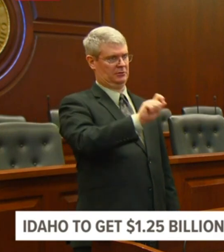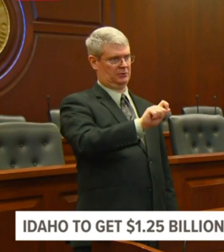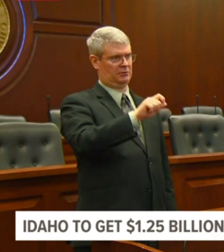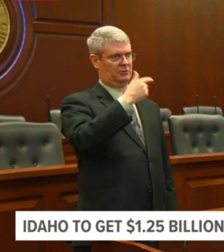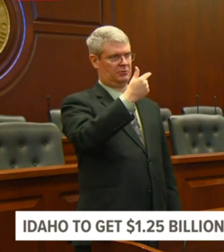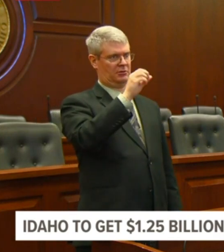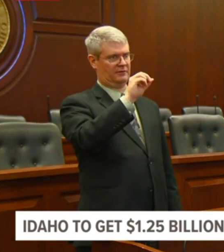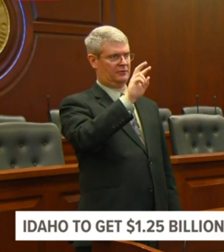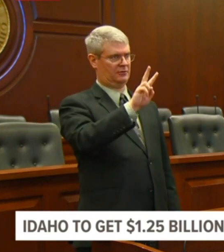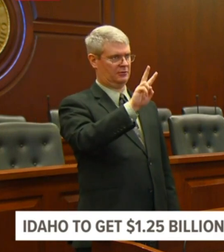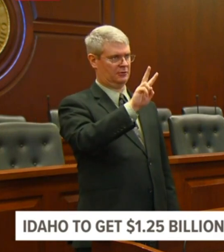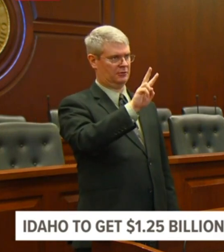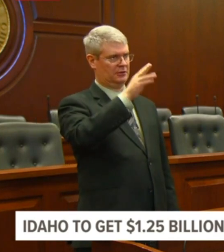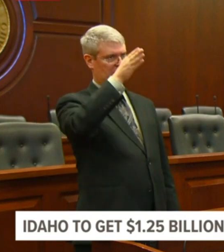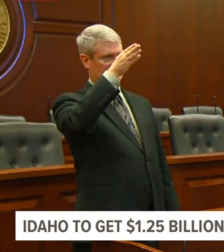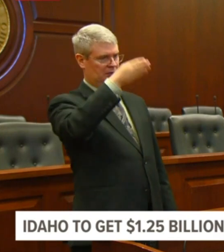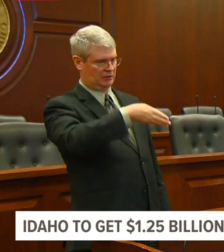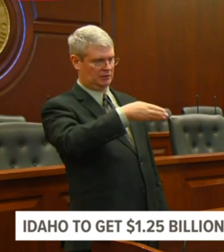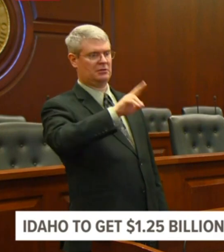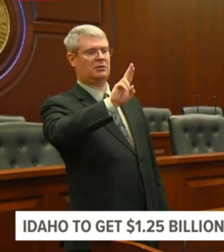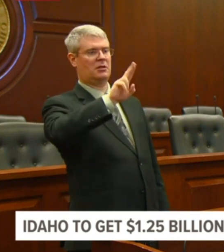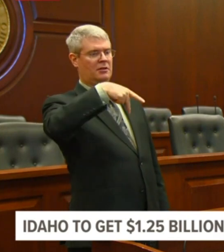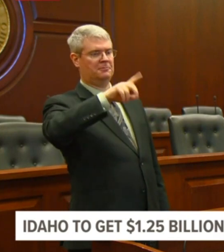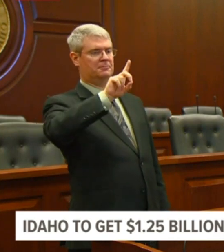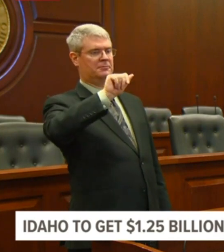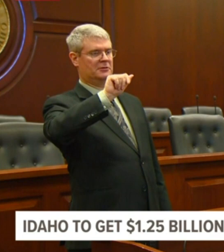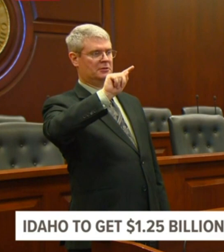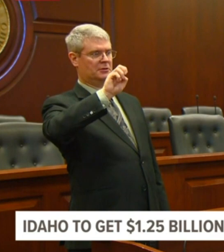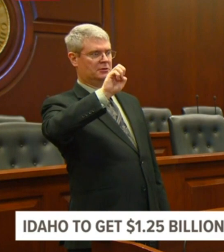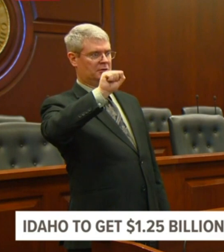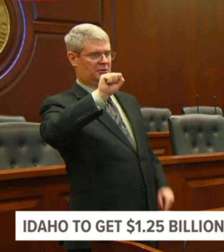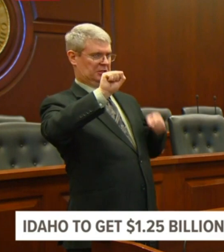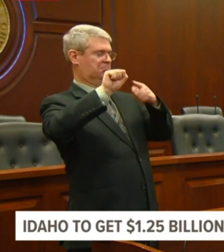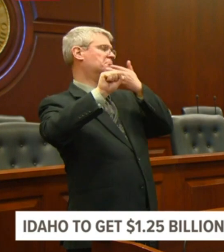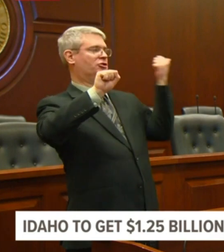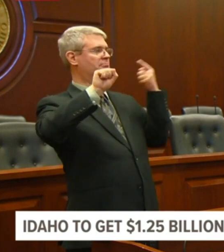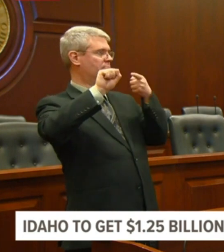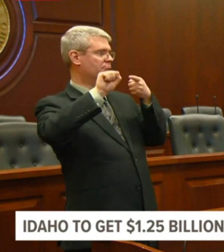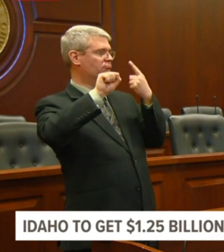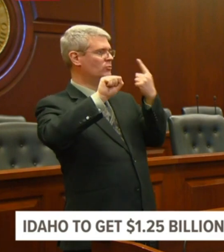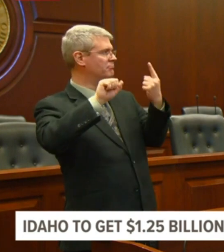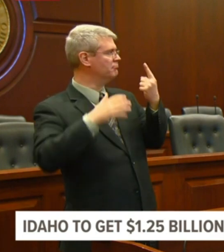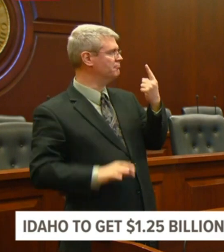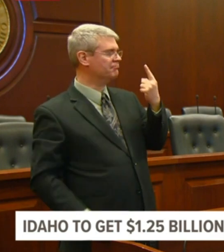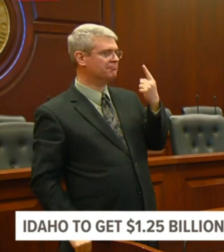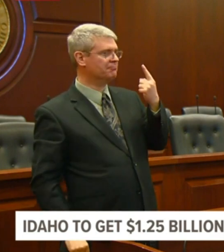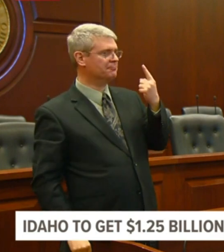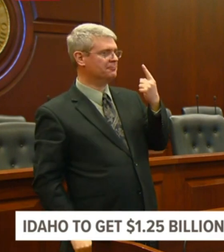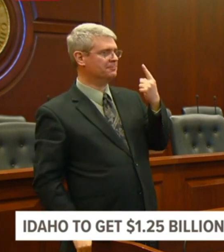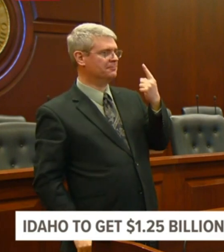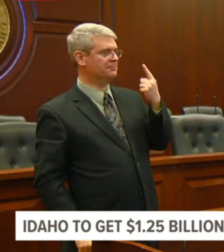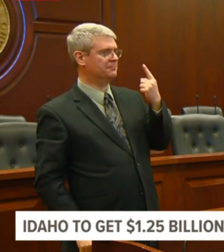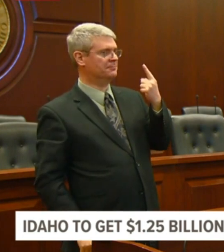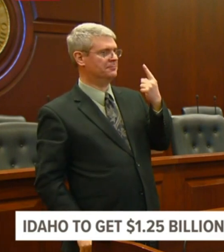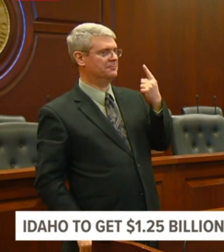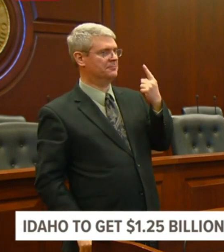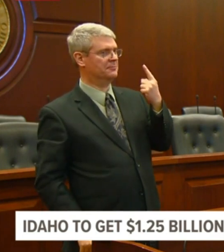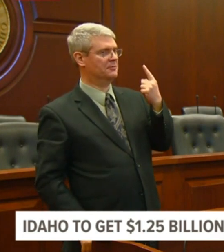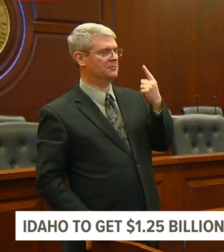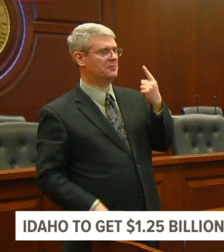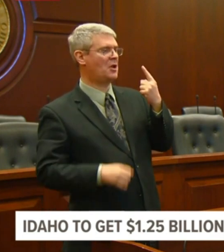all the new information that's coming down the pipe. Or you just follow us at Twitter at SBA Pacific NW. Okay.